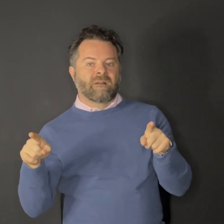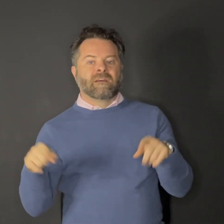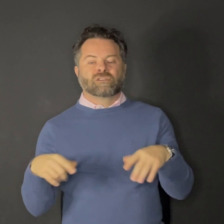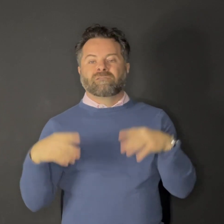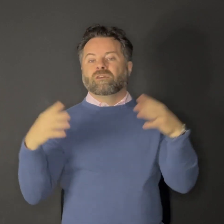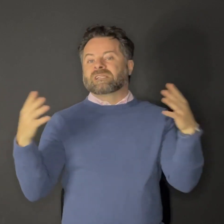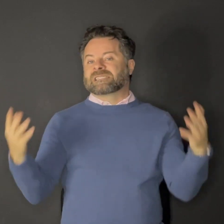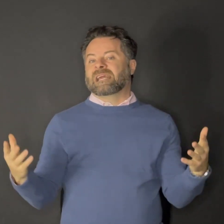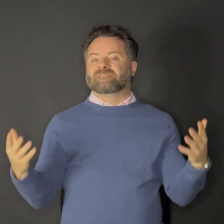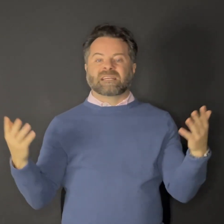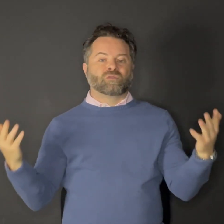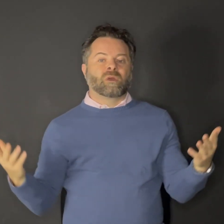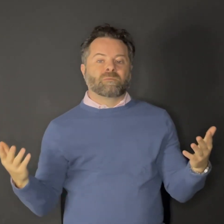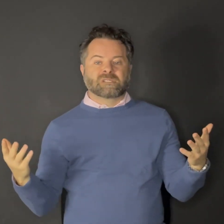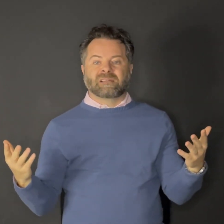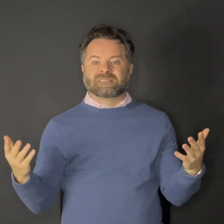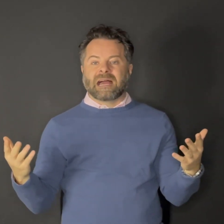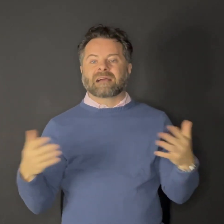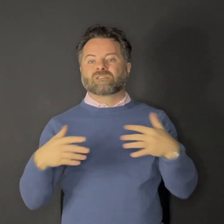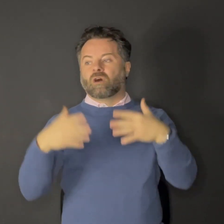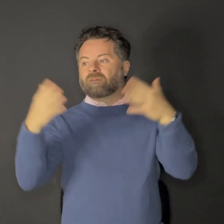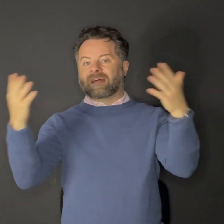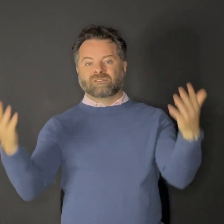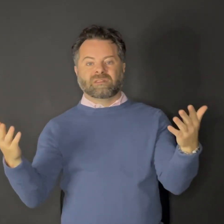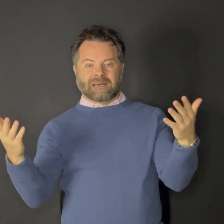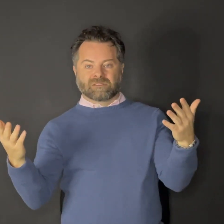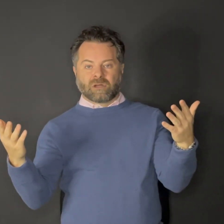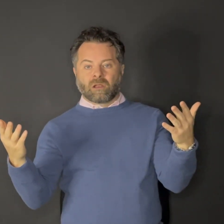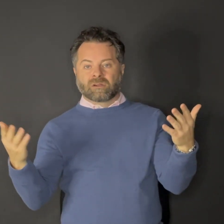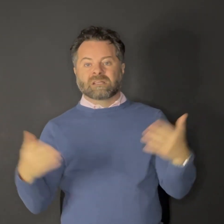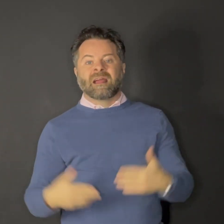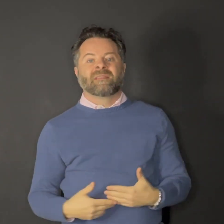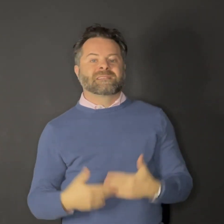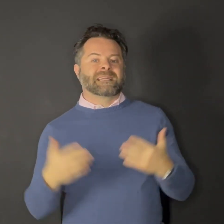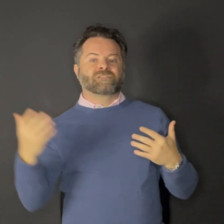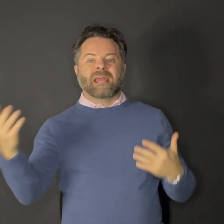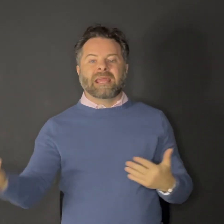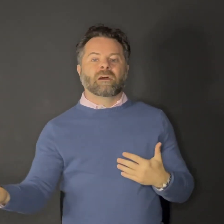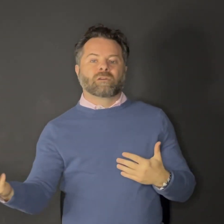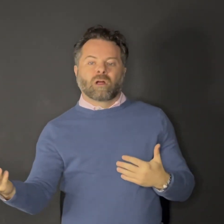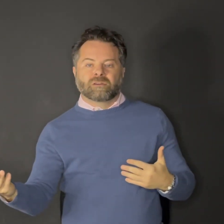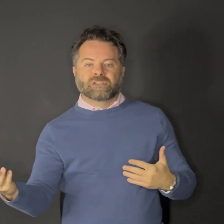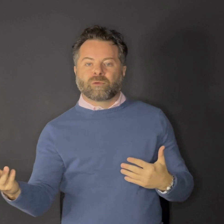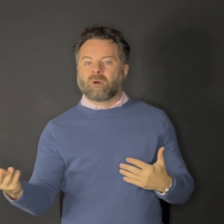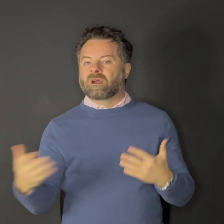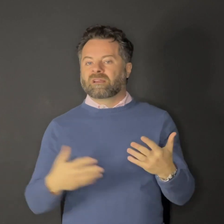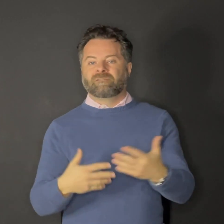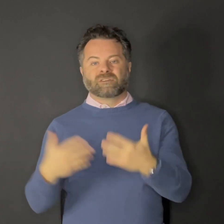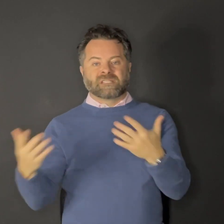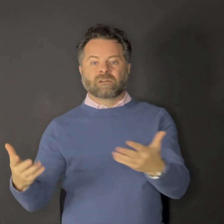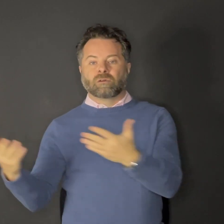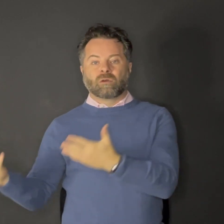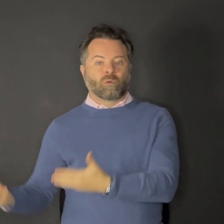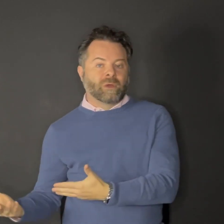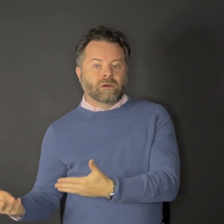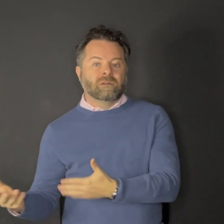So if you're going to save, say, 20% of tax on that $2,000, that's an extra $800 in your pocket if you're single or widowed,